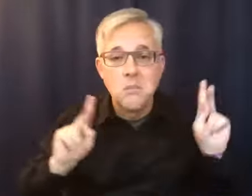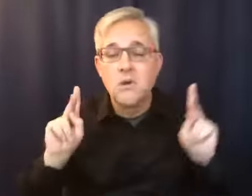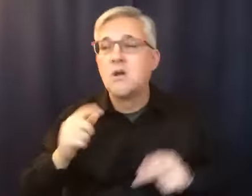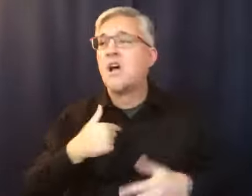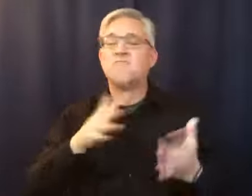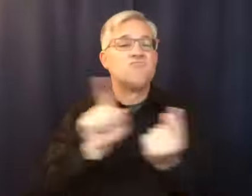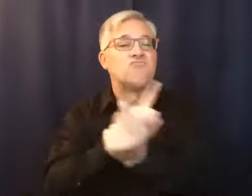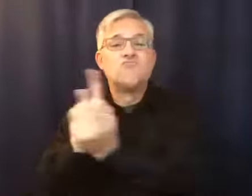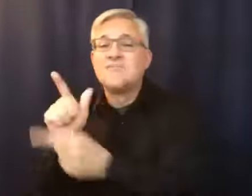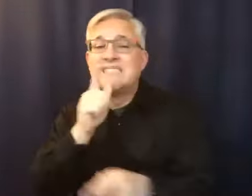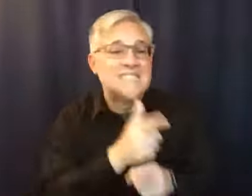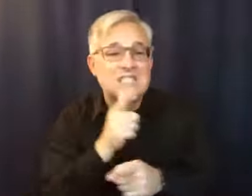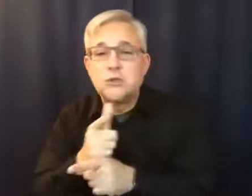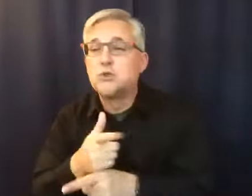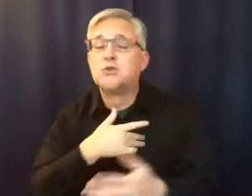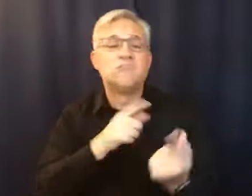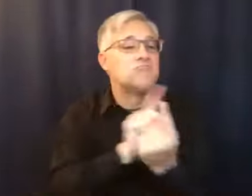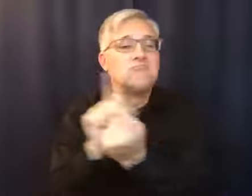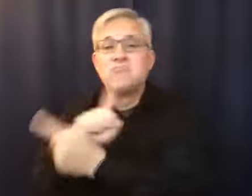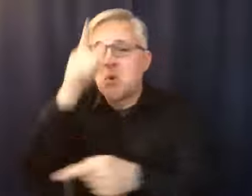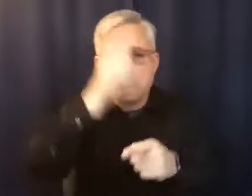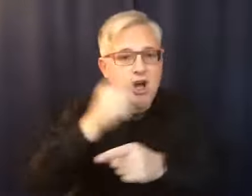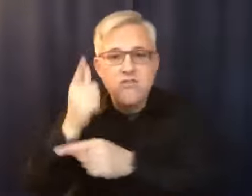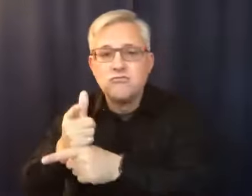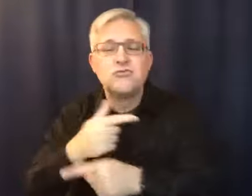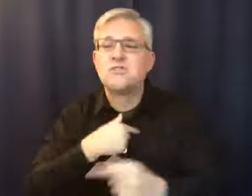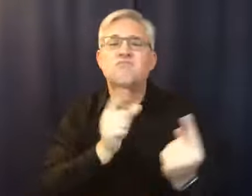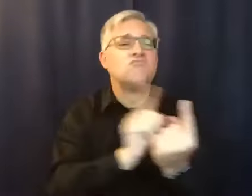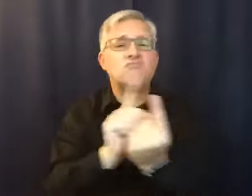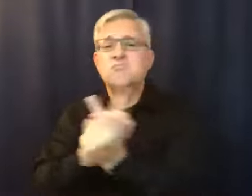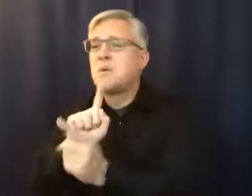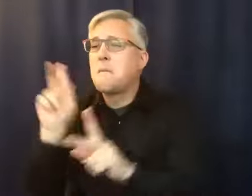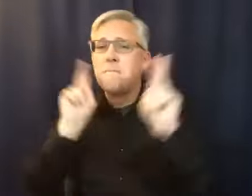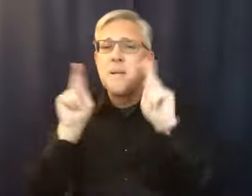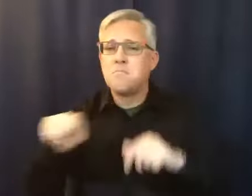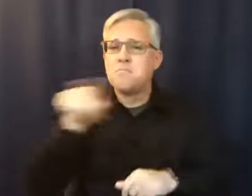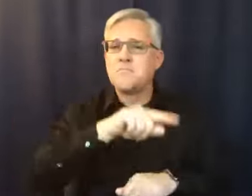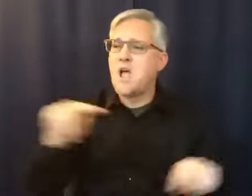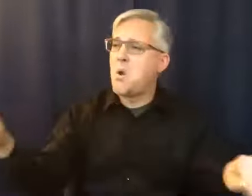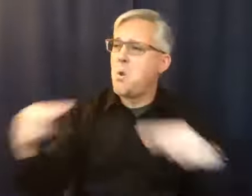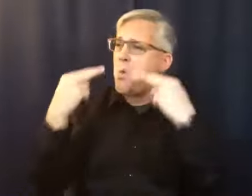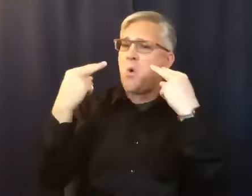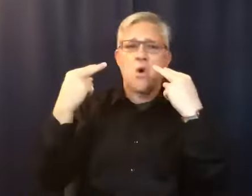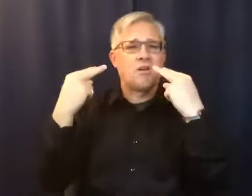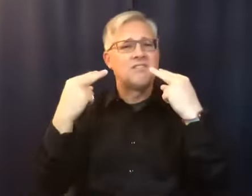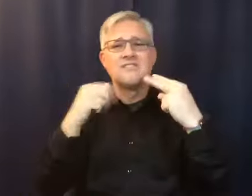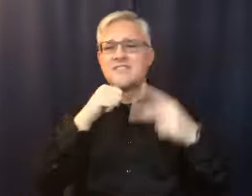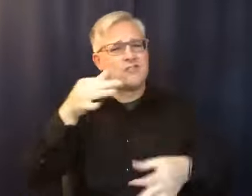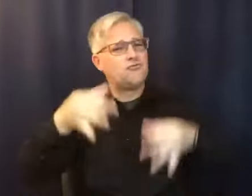I have found brothers, I have found people who look at me and don't judge me by the outside or by the inside.